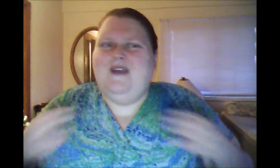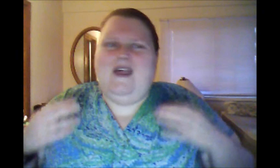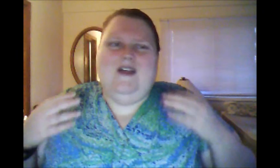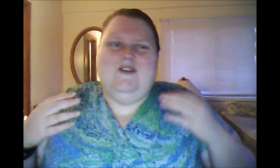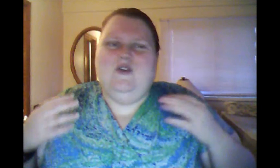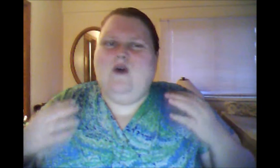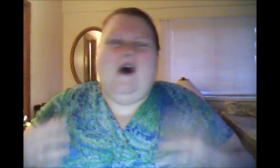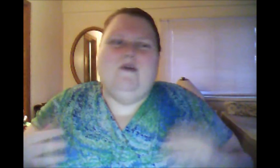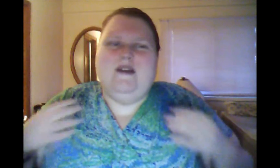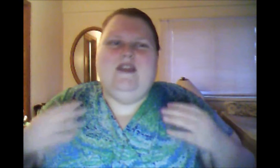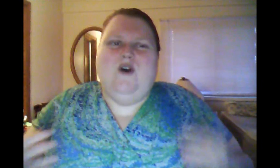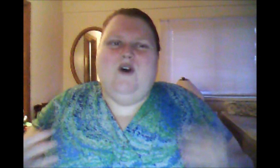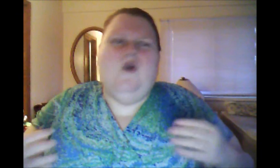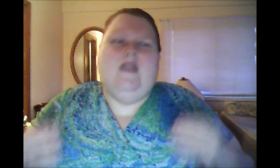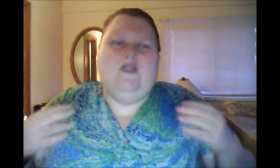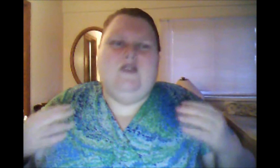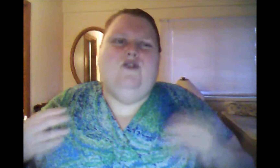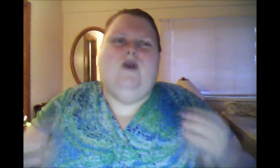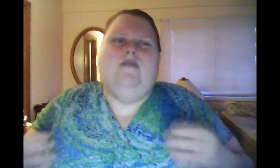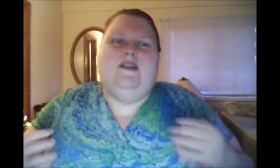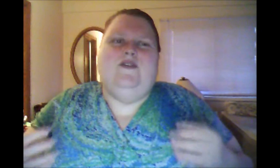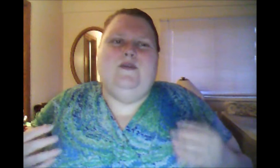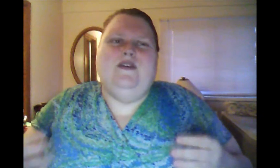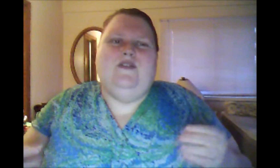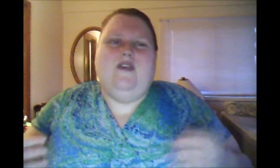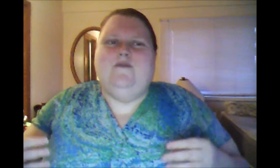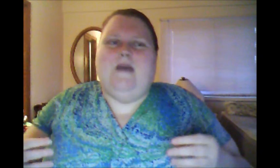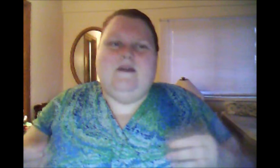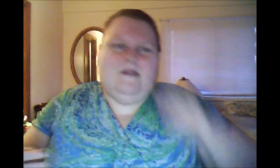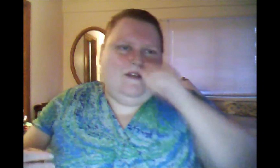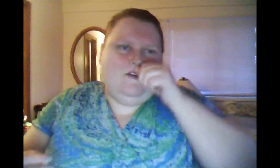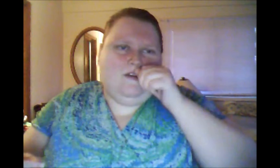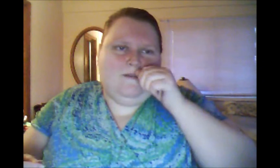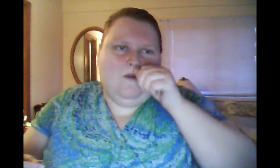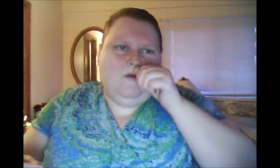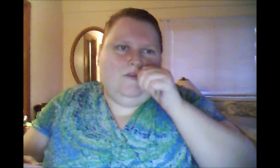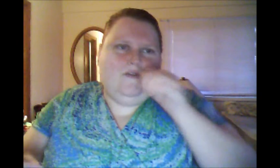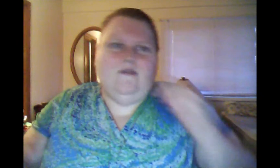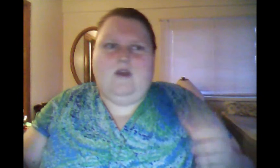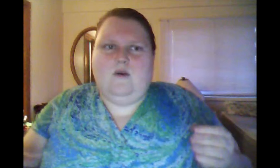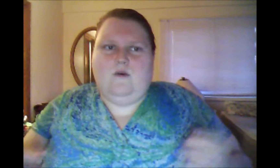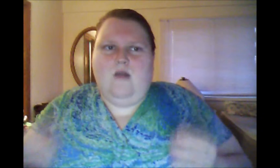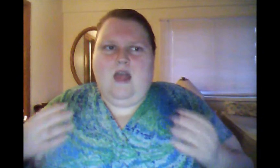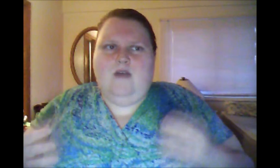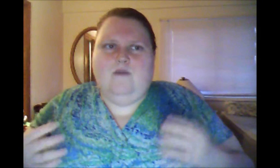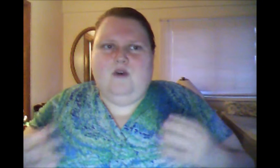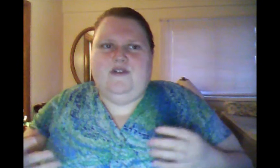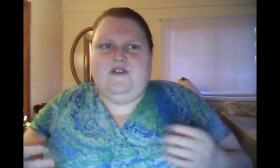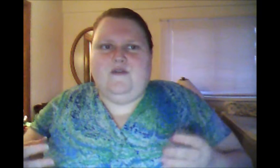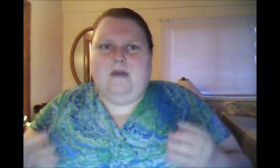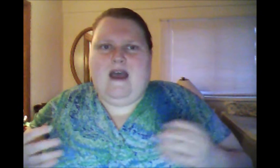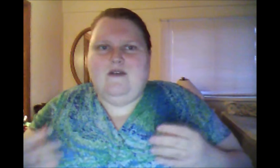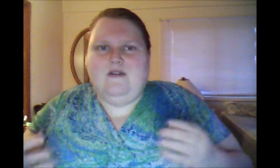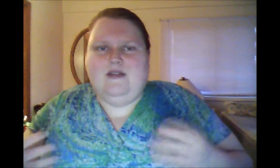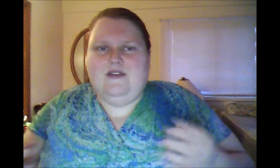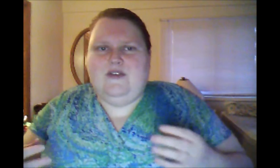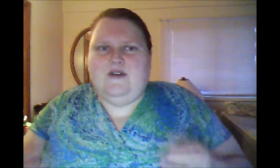You already know that you don't need to be saved by religion. Most of you, most of my listeners